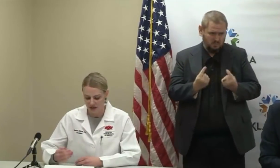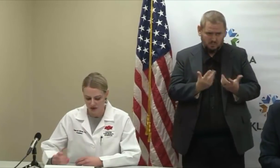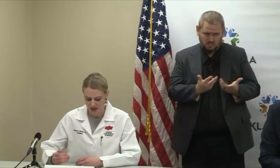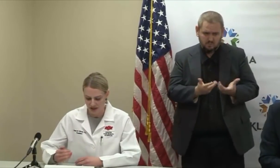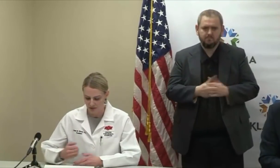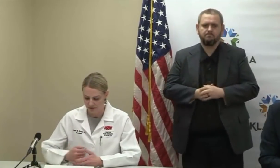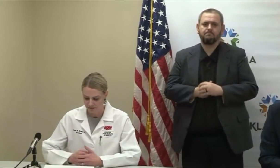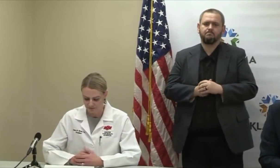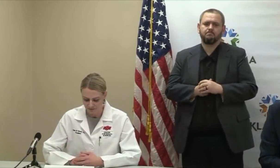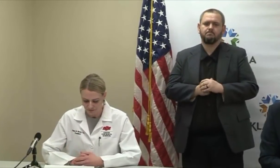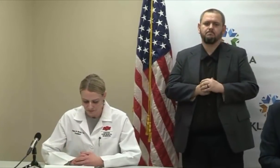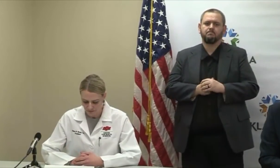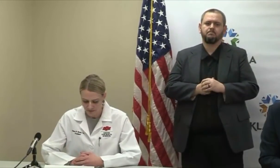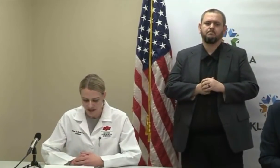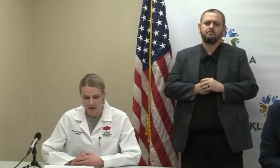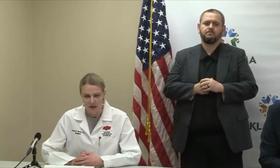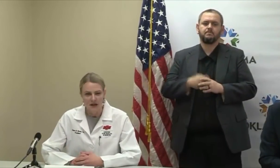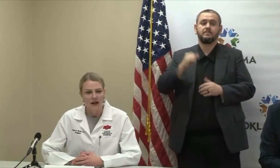quarantine yourself.